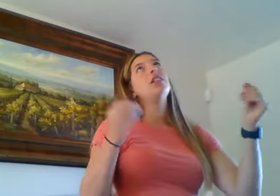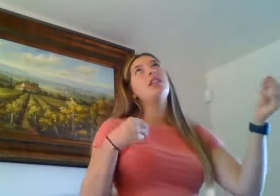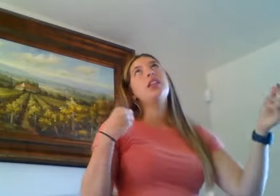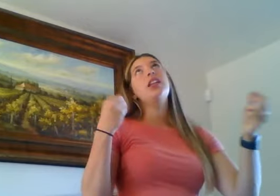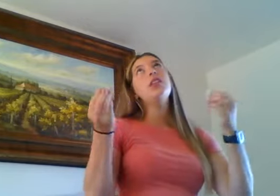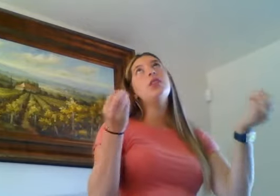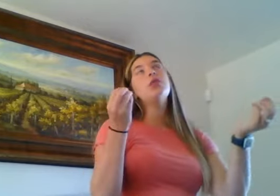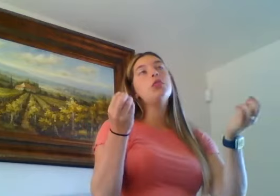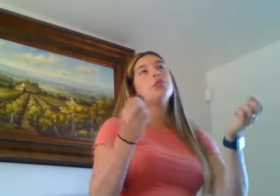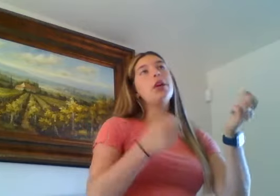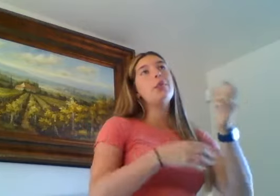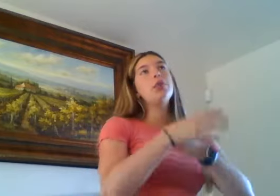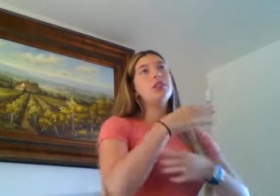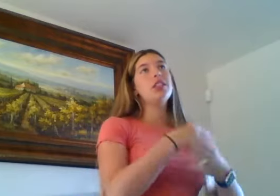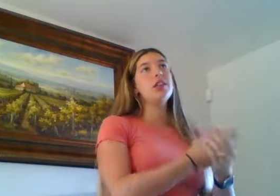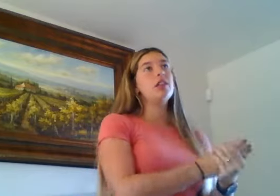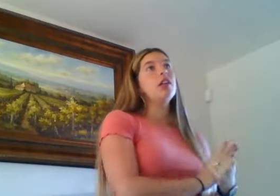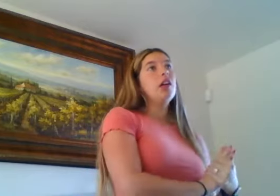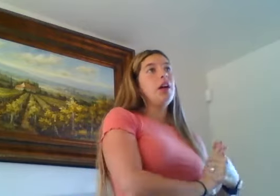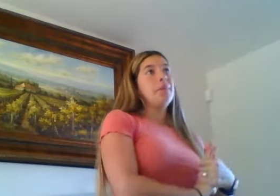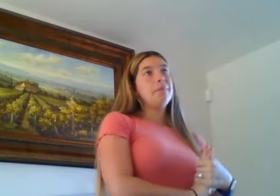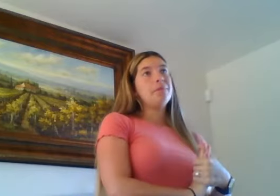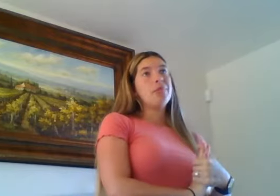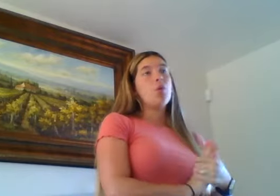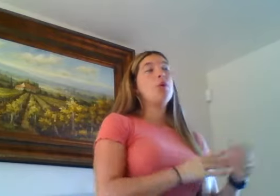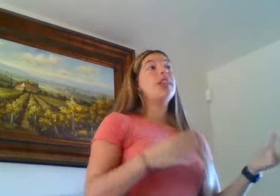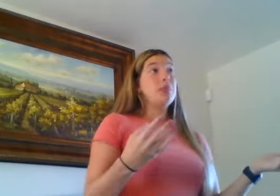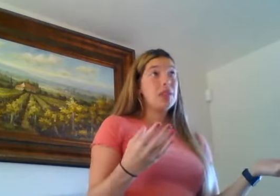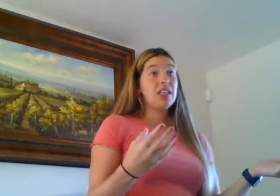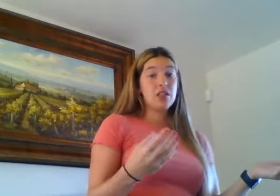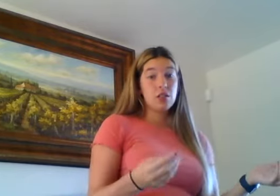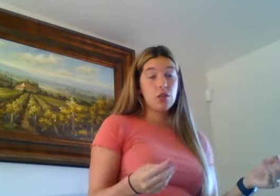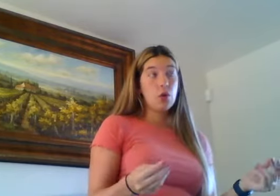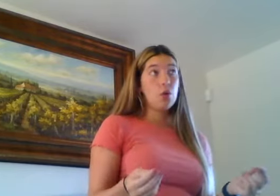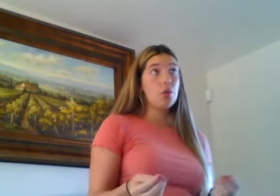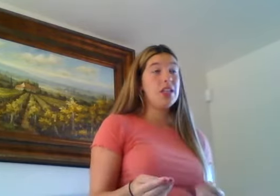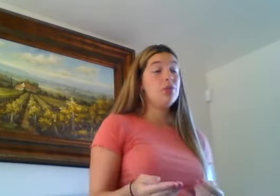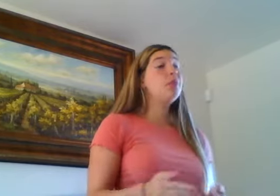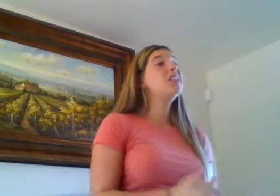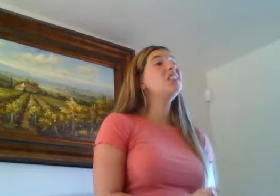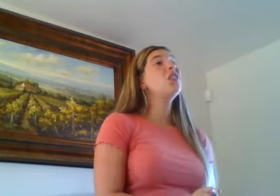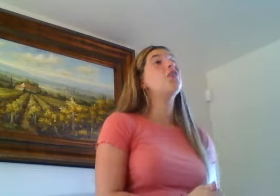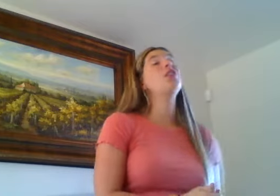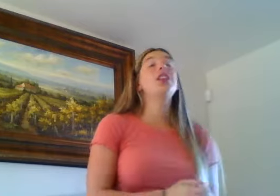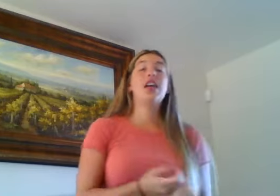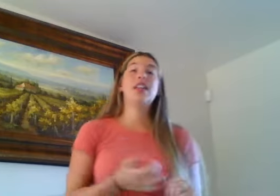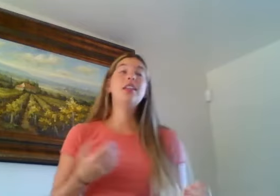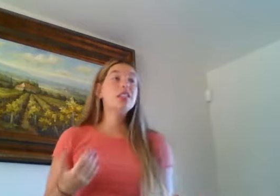hear those words, we're able to see what they mean. So it will be easier for a native